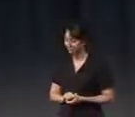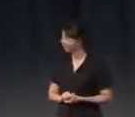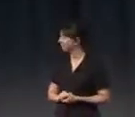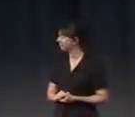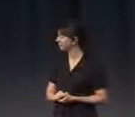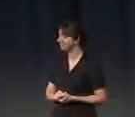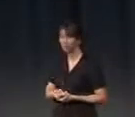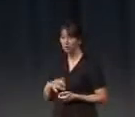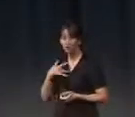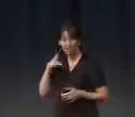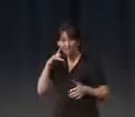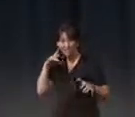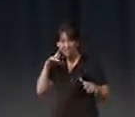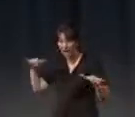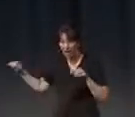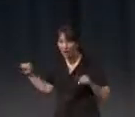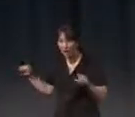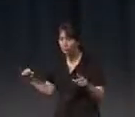It's too loud? No. Okay.